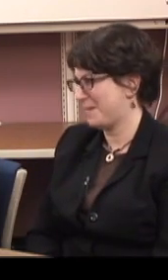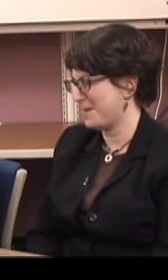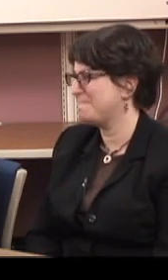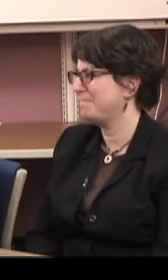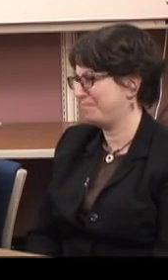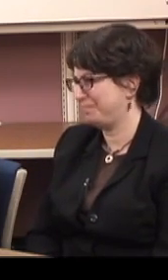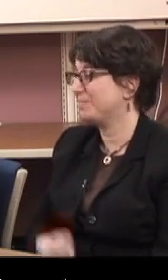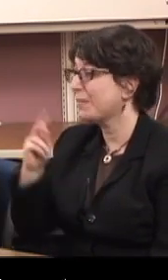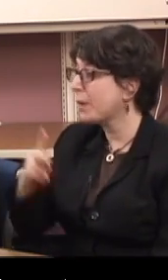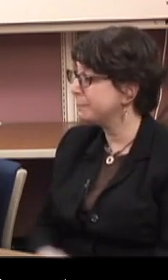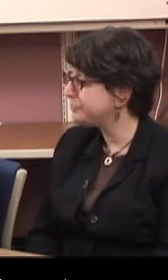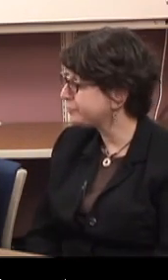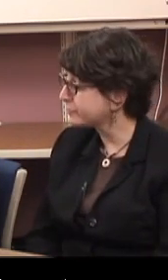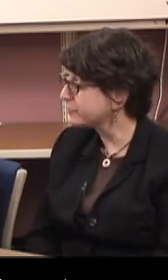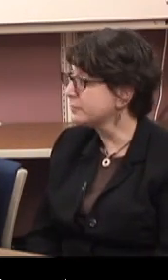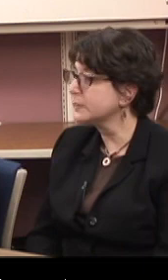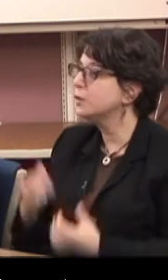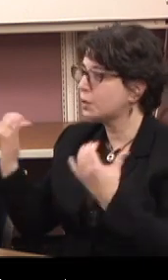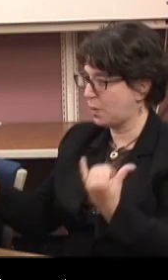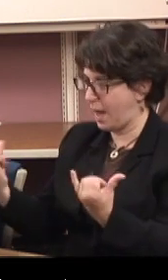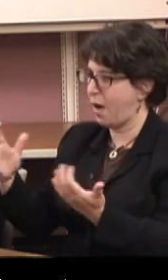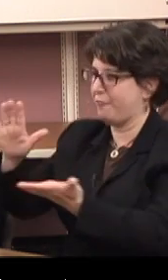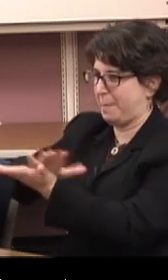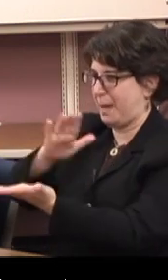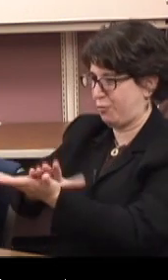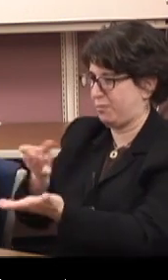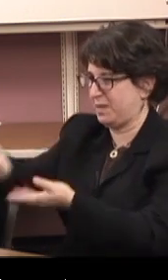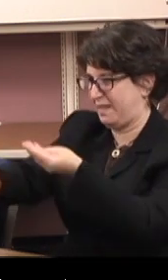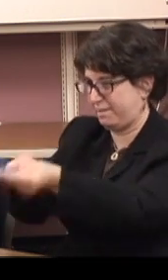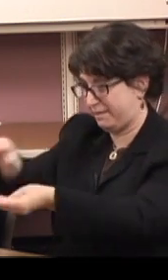Yep, I will. I'm going to give you some forms to sign.